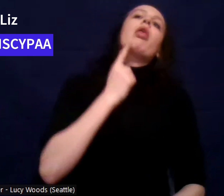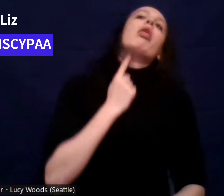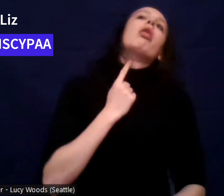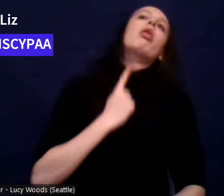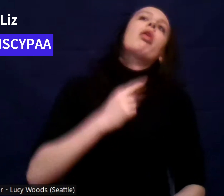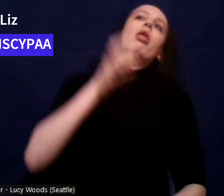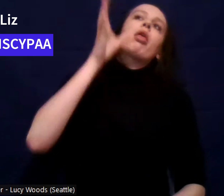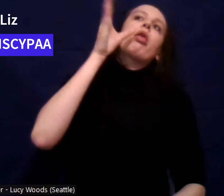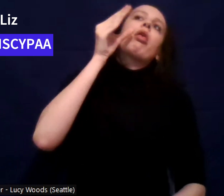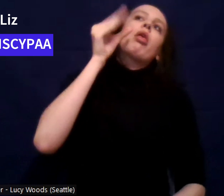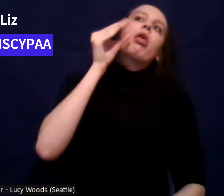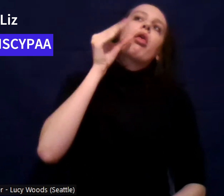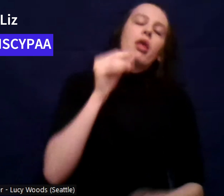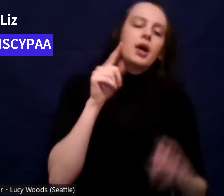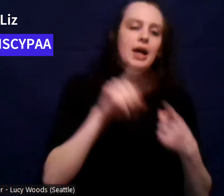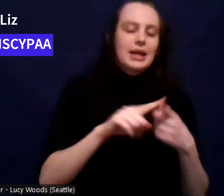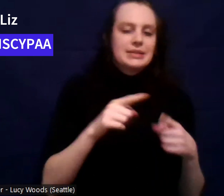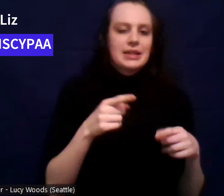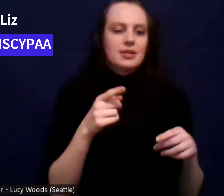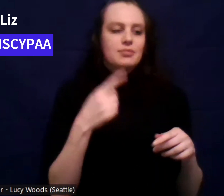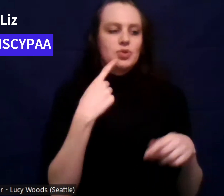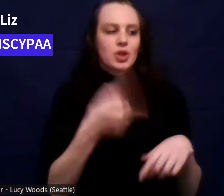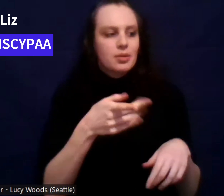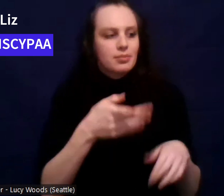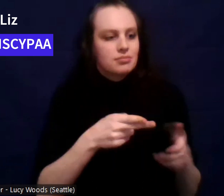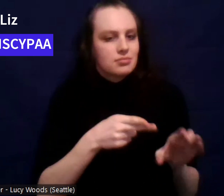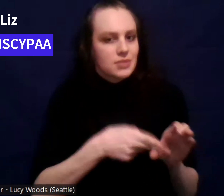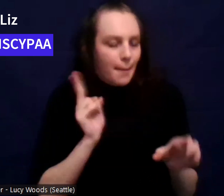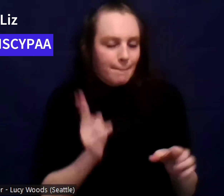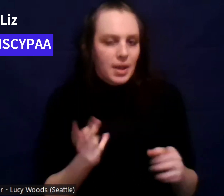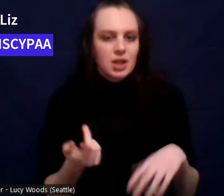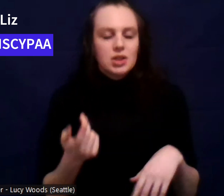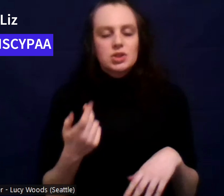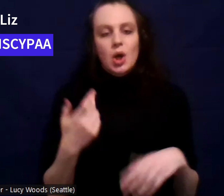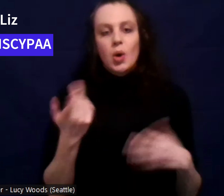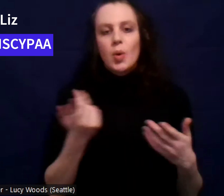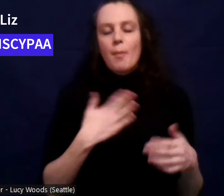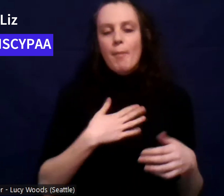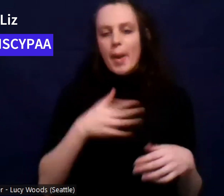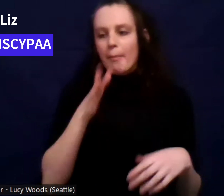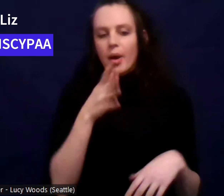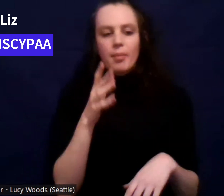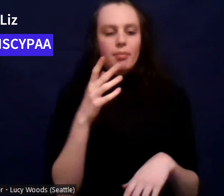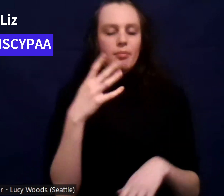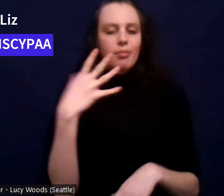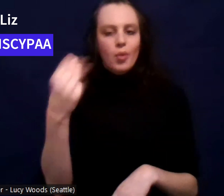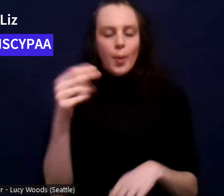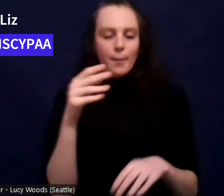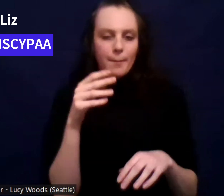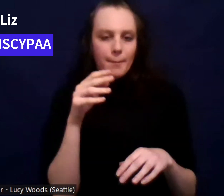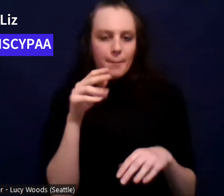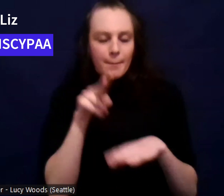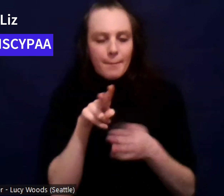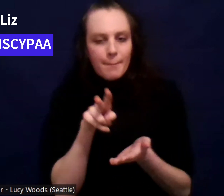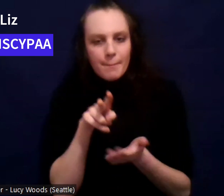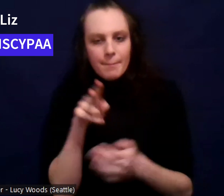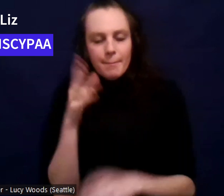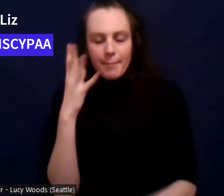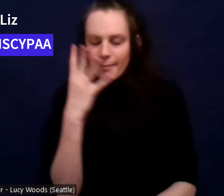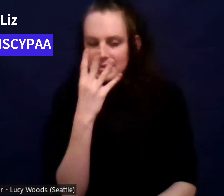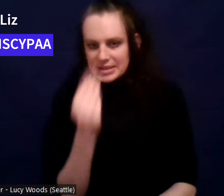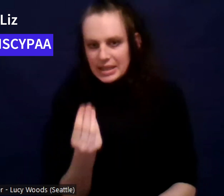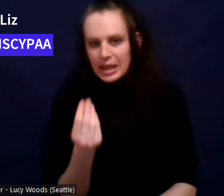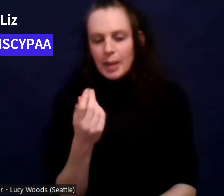mom went to bed and then I wanted to keep drinking and I got very out of hand and I did some very out of character things. And it was really embarrassing.